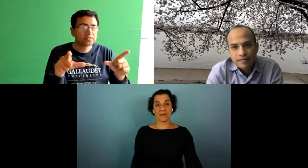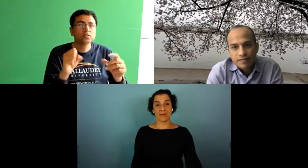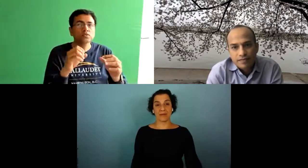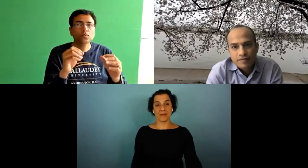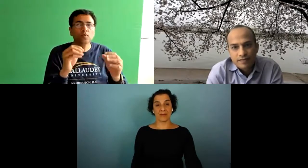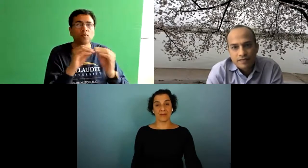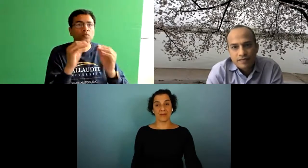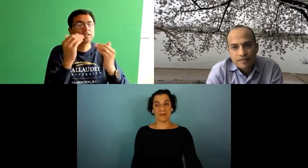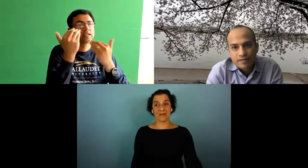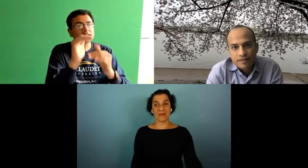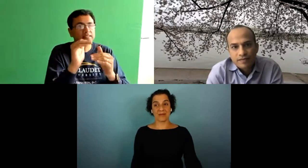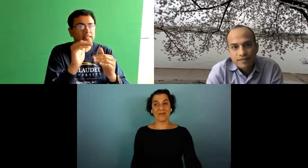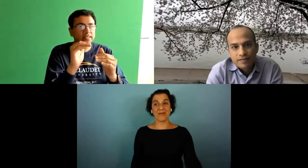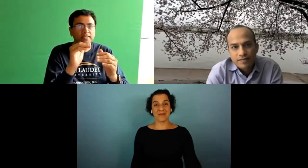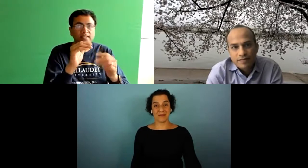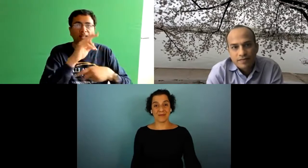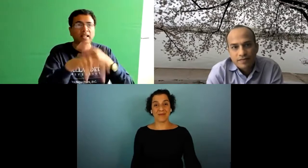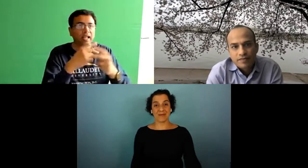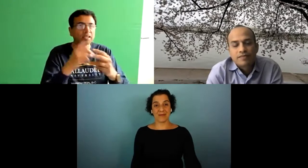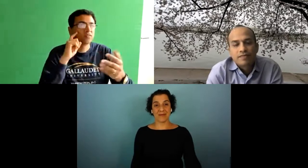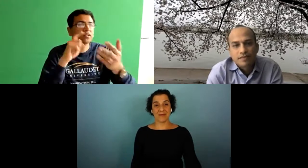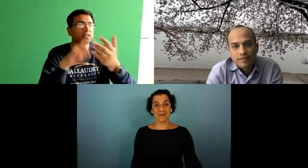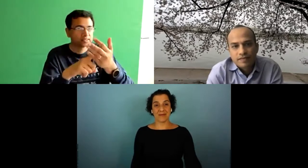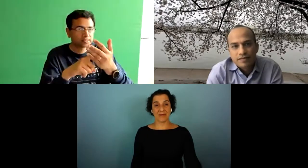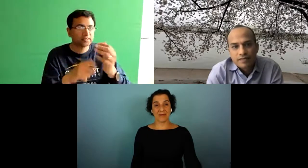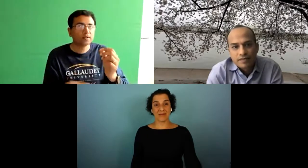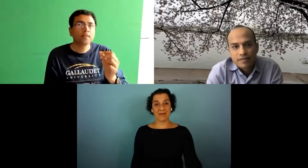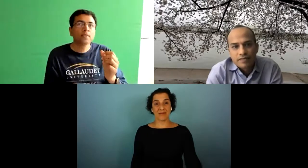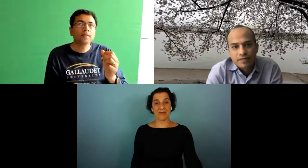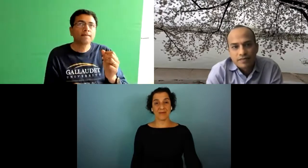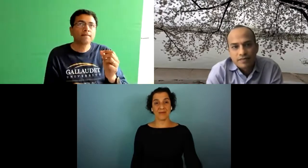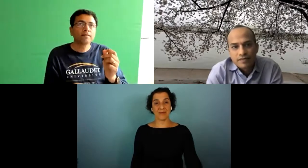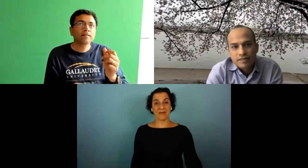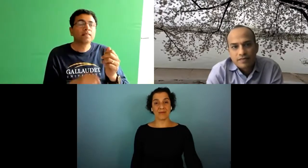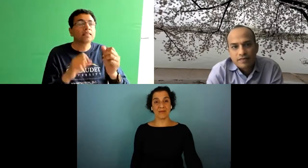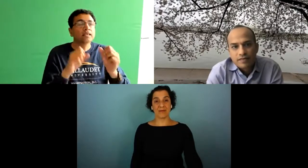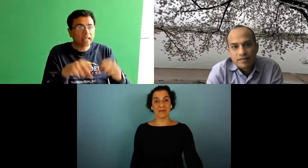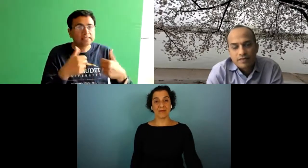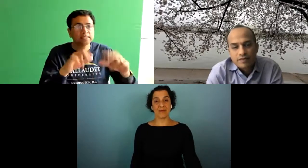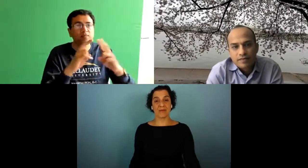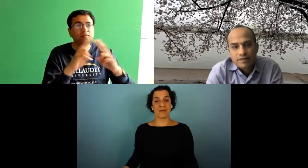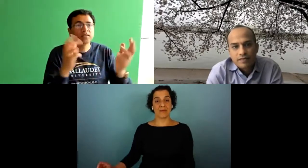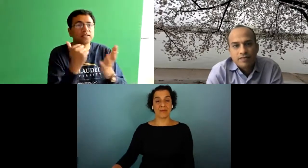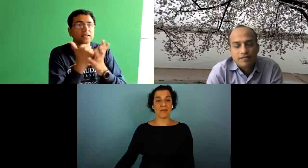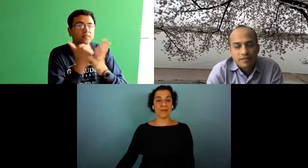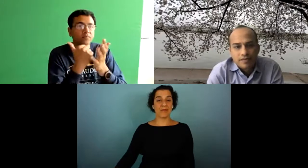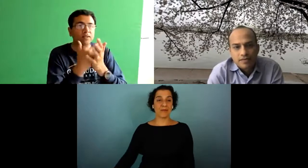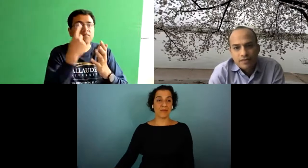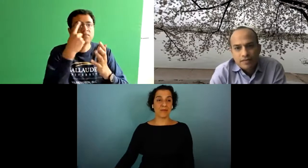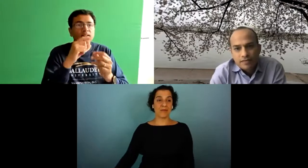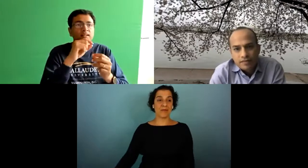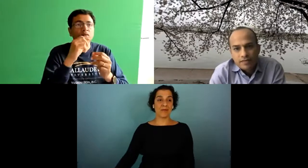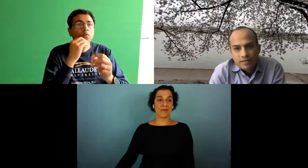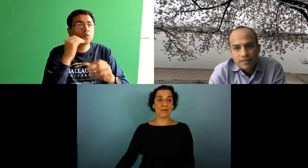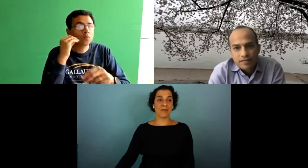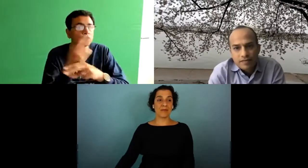because there's not the linguistic components that you need to worry about and it's a much more limited type of detection but it